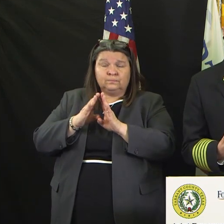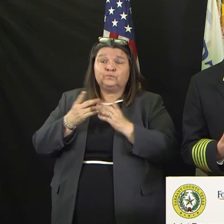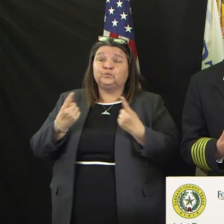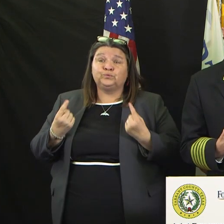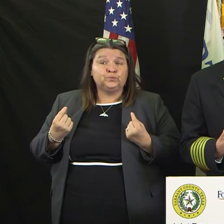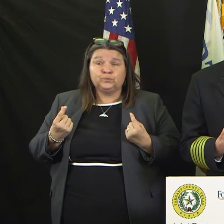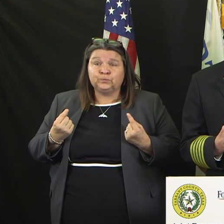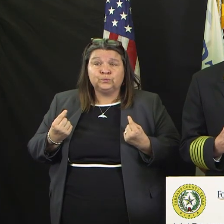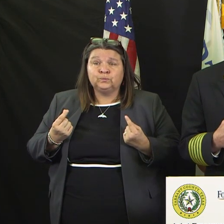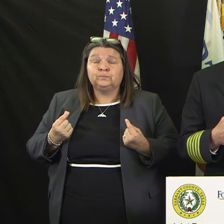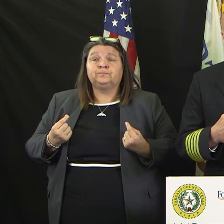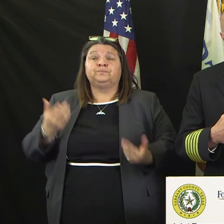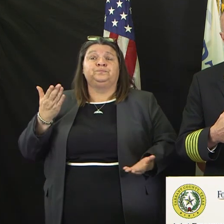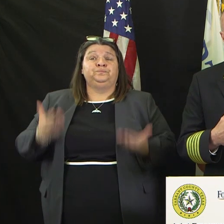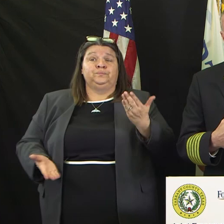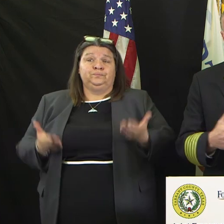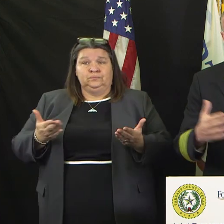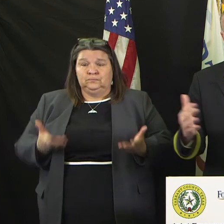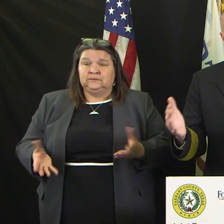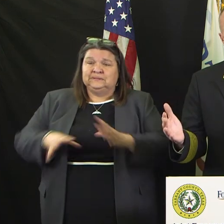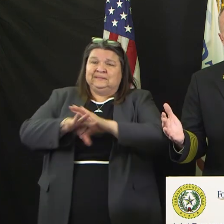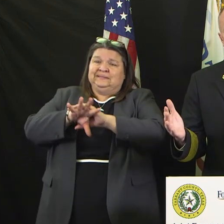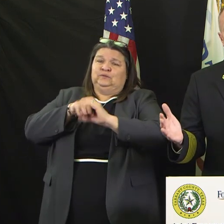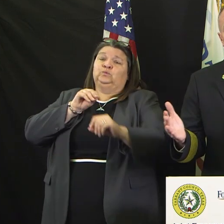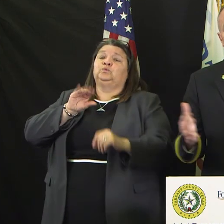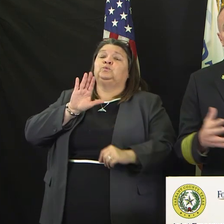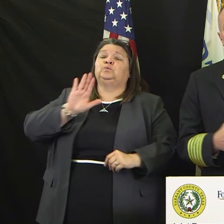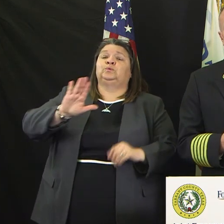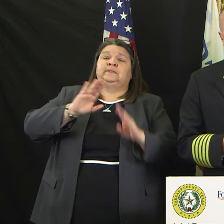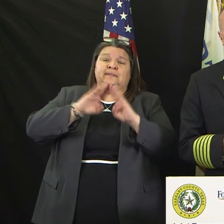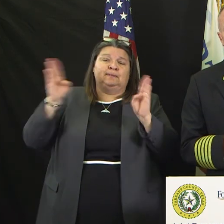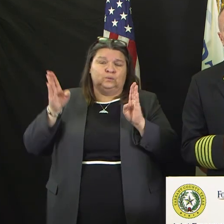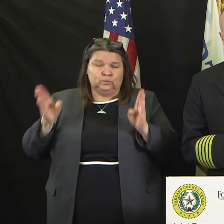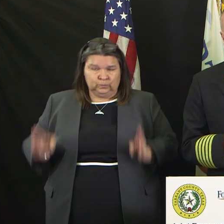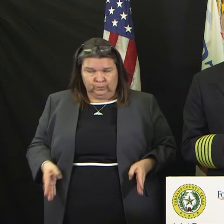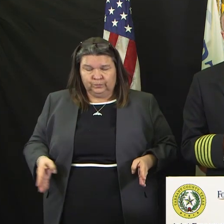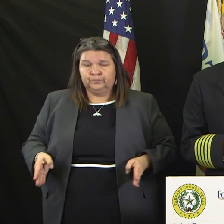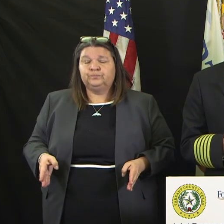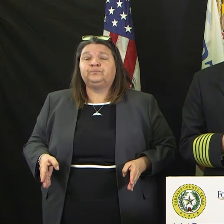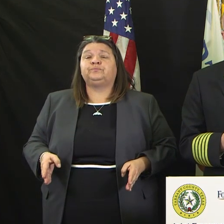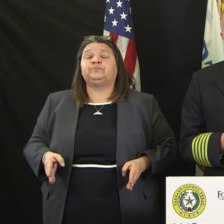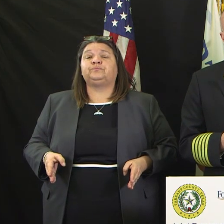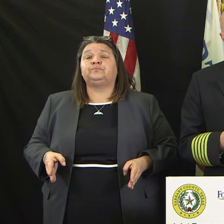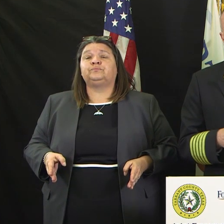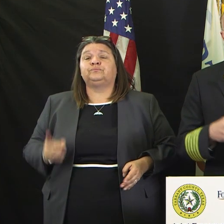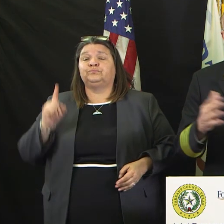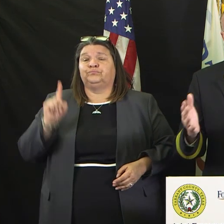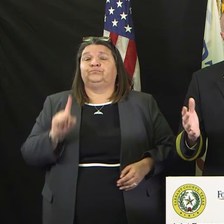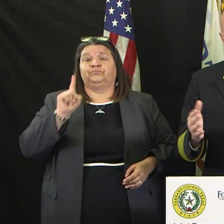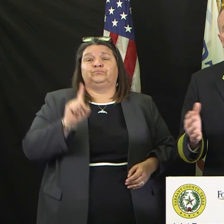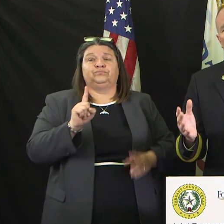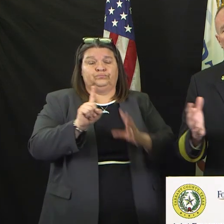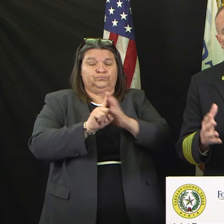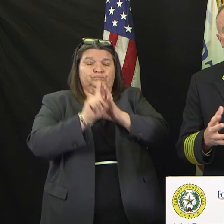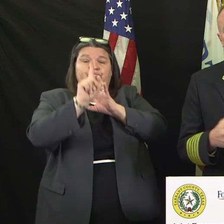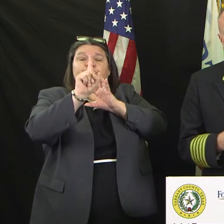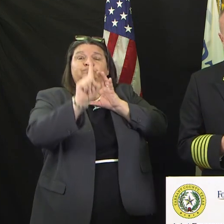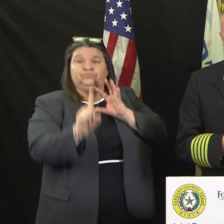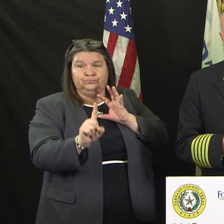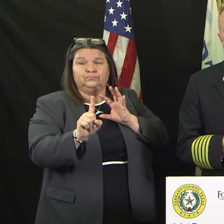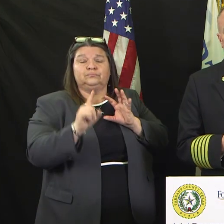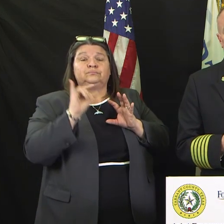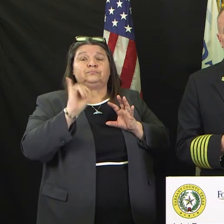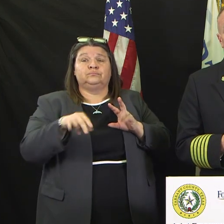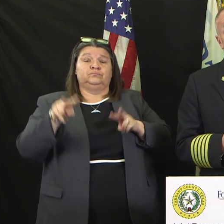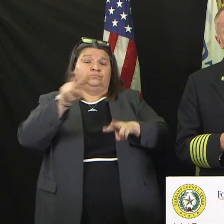possibly come outside in order to make an assessment in an open area instead of in a